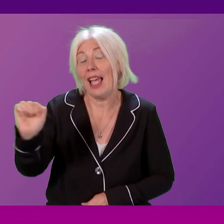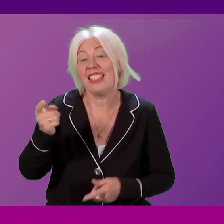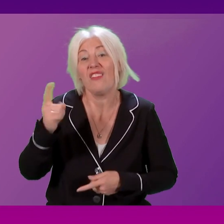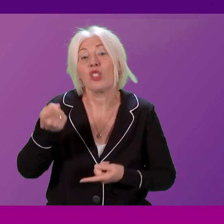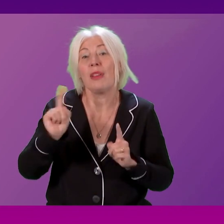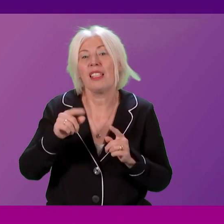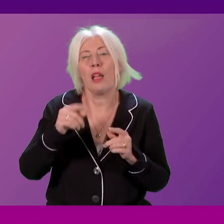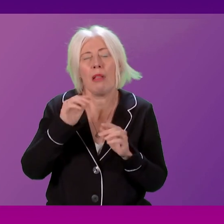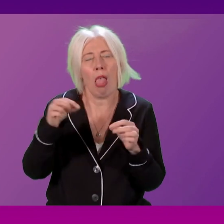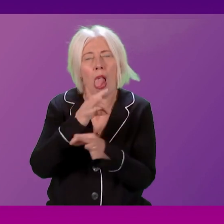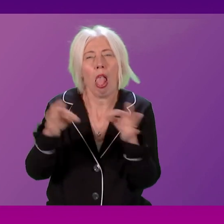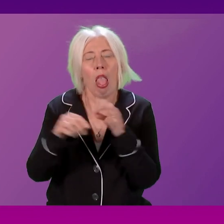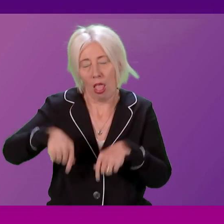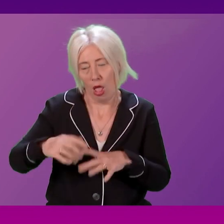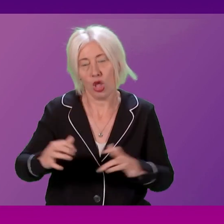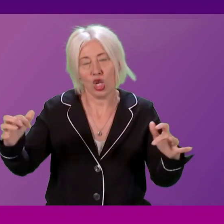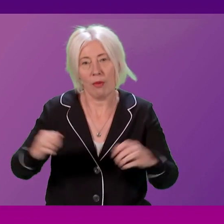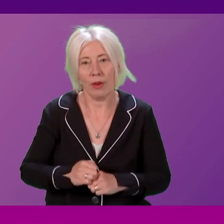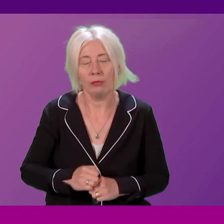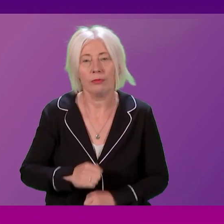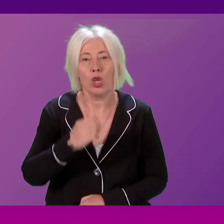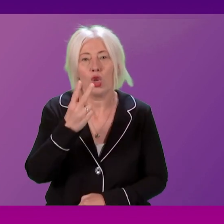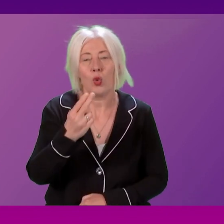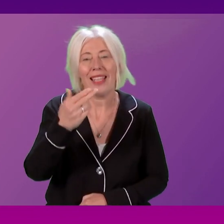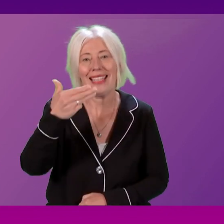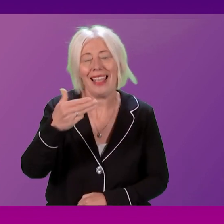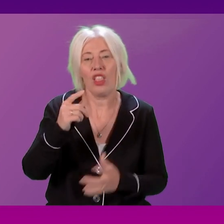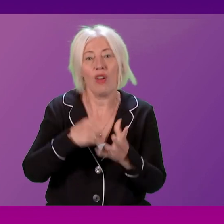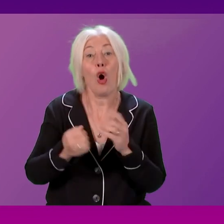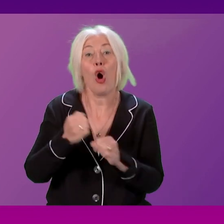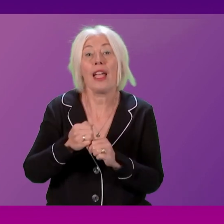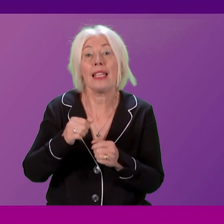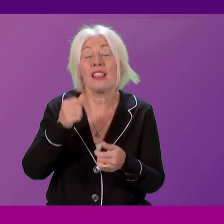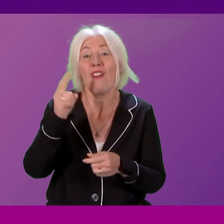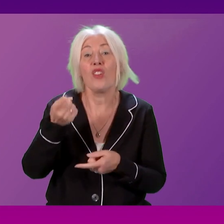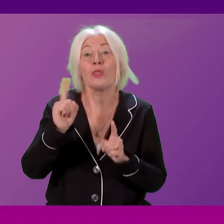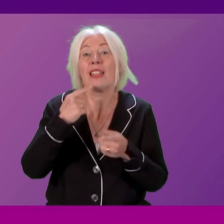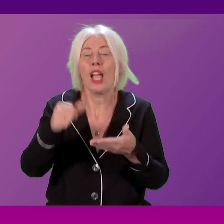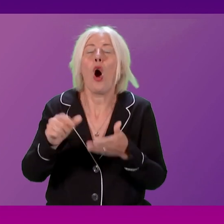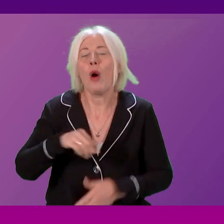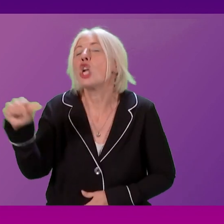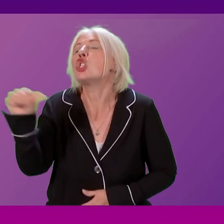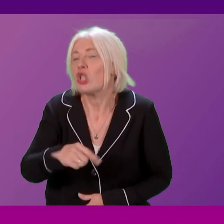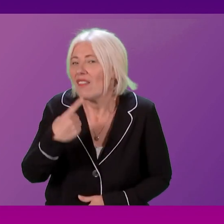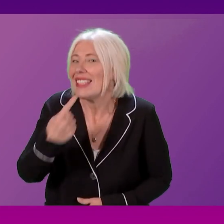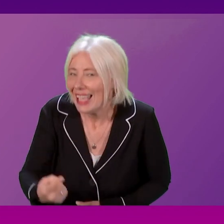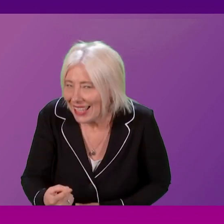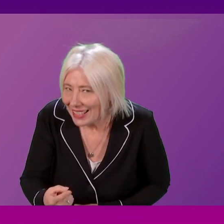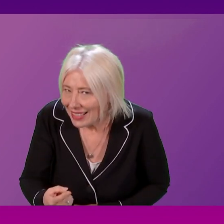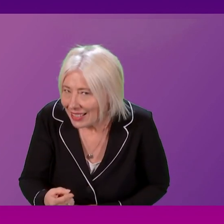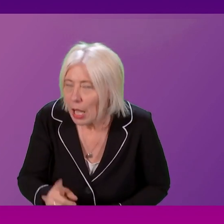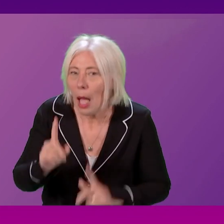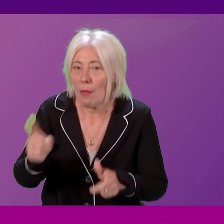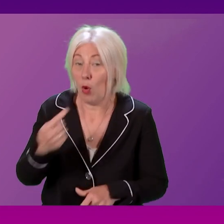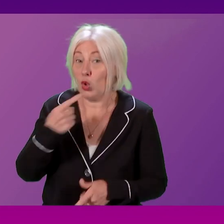the Chamber. On the 29th of August, the First Minister wrote, telling me what he had intended to say. But what he has